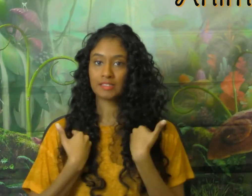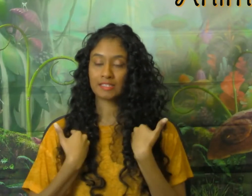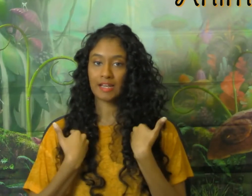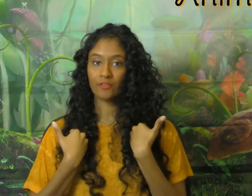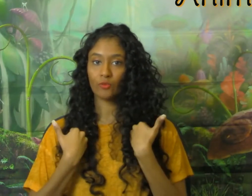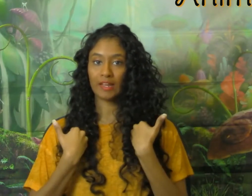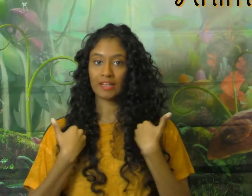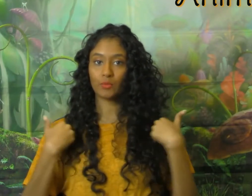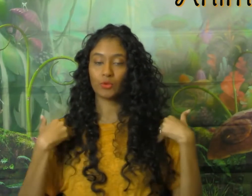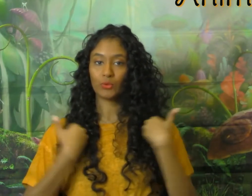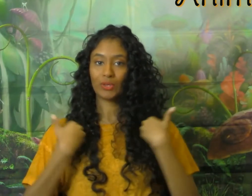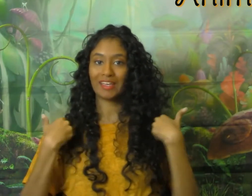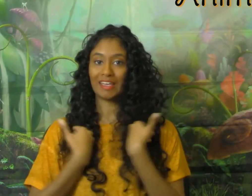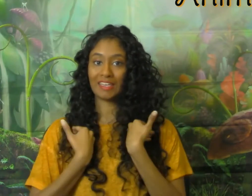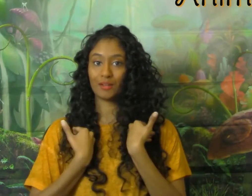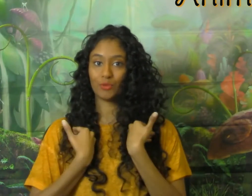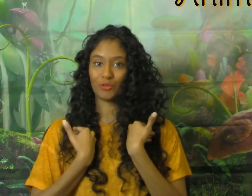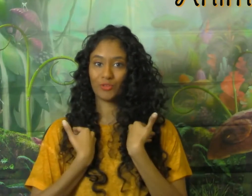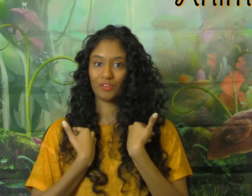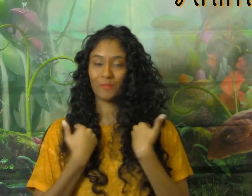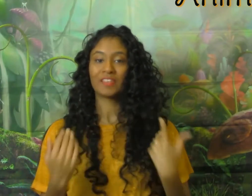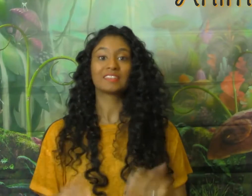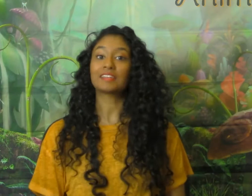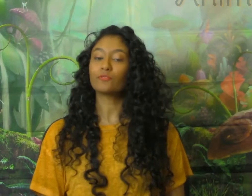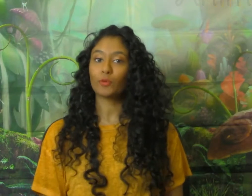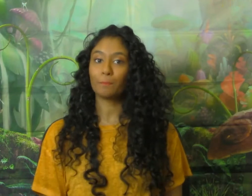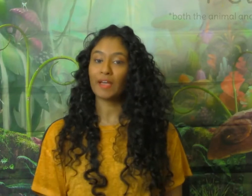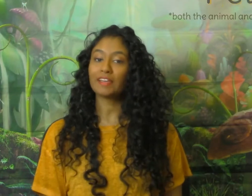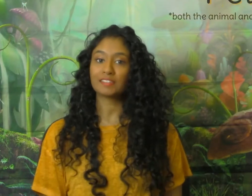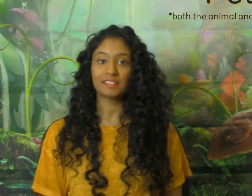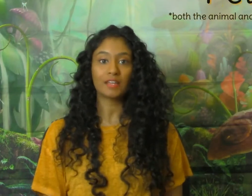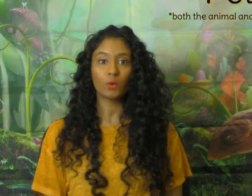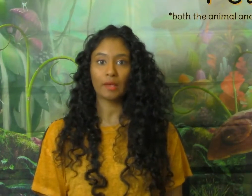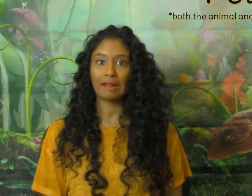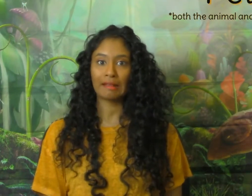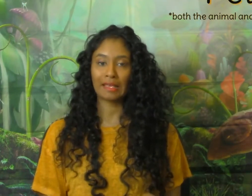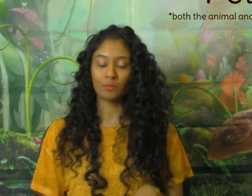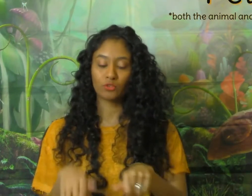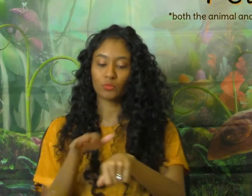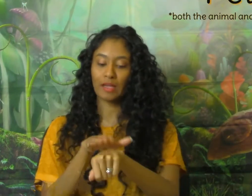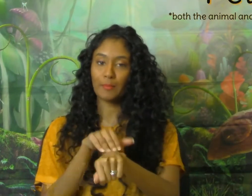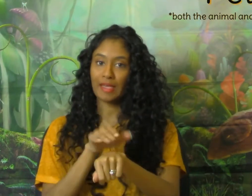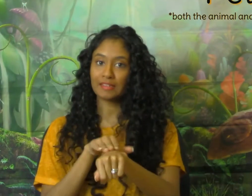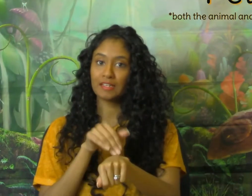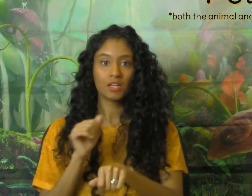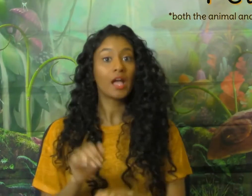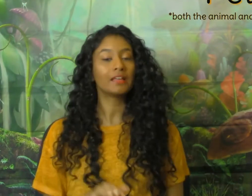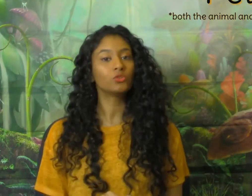the sign for animal. Animal. The sign for pet is like we're petting an animal. So my pet. And you can